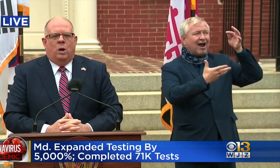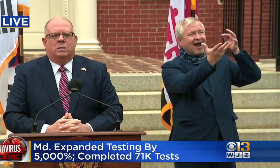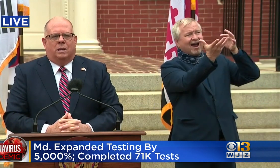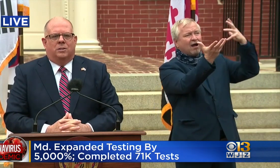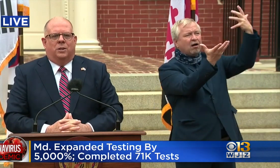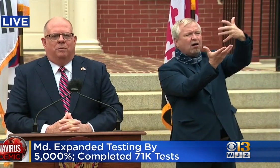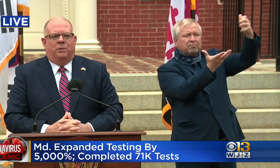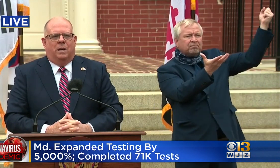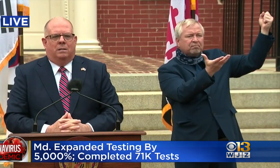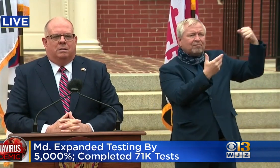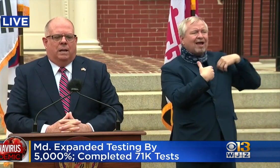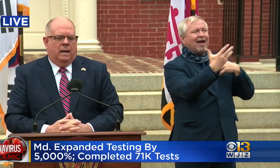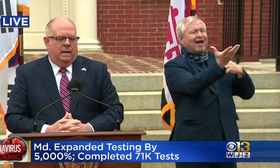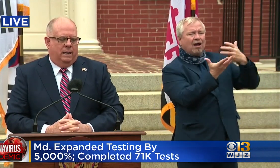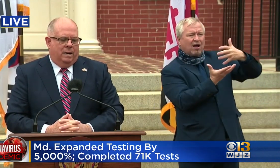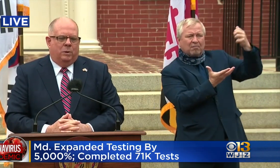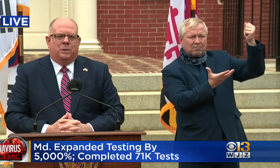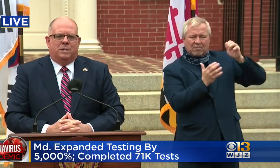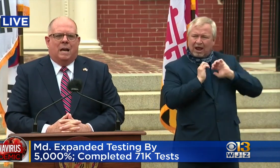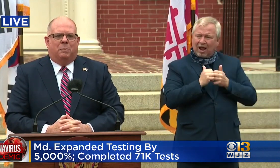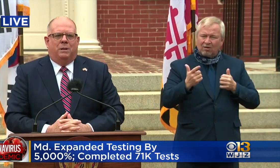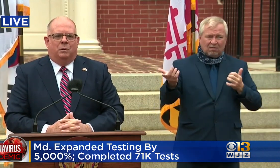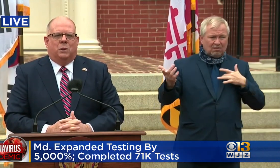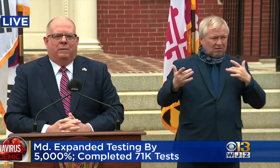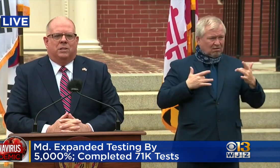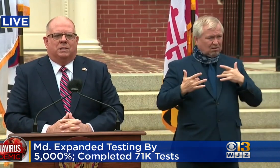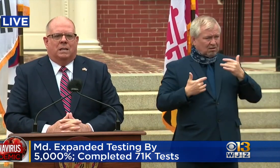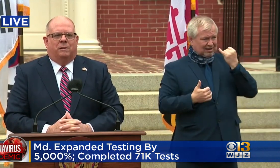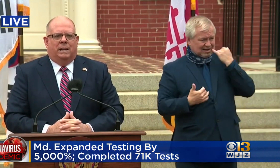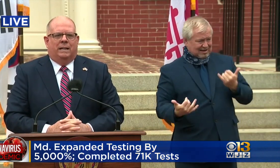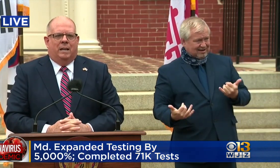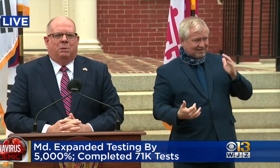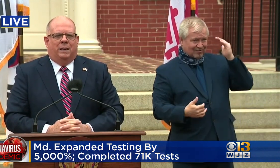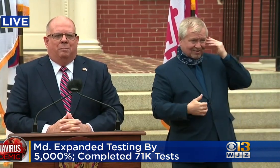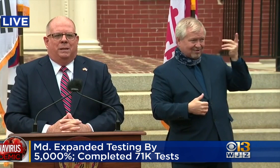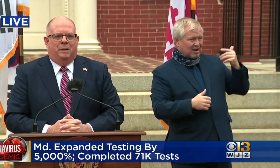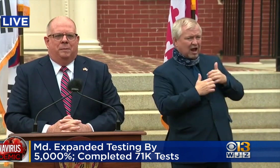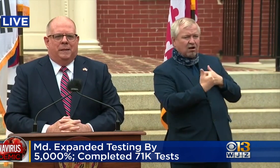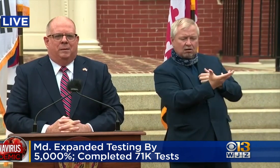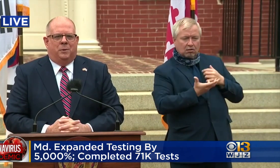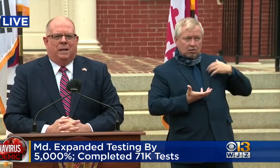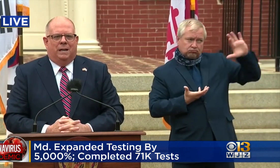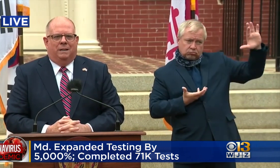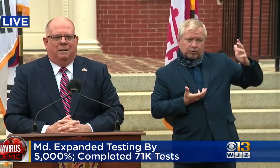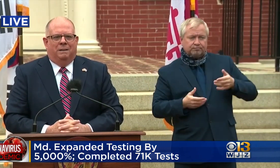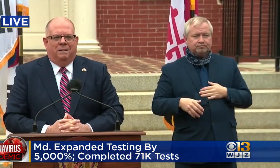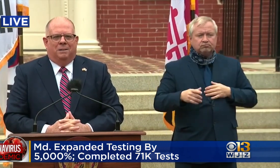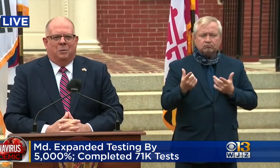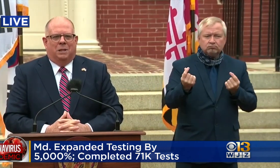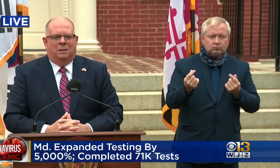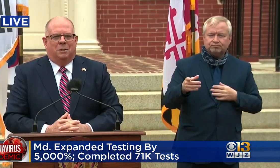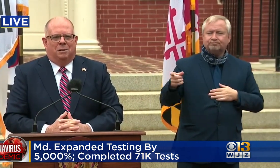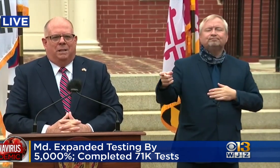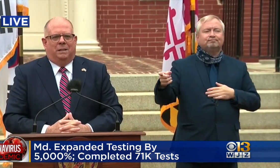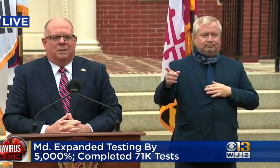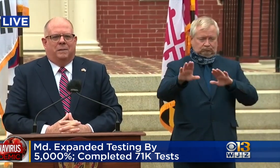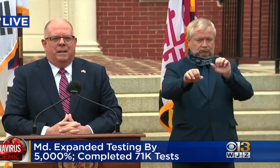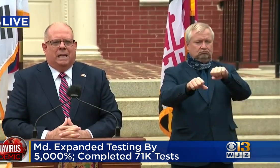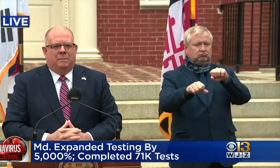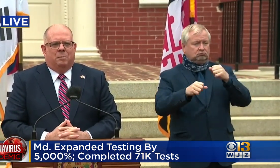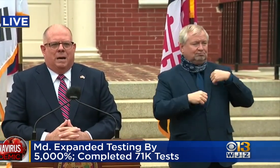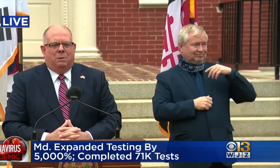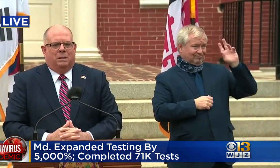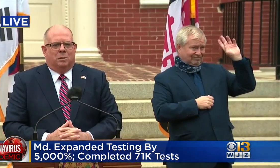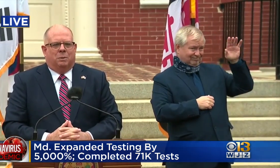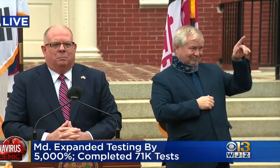It was a concern for us, and, uh, we were just happy to just have successfully landed that plan at BWI. And don't want to get into all the details of